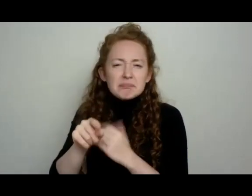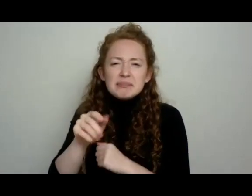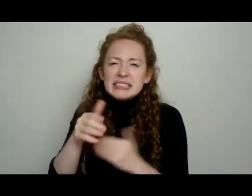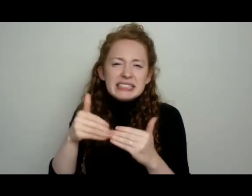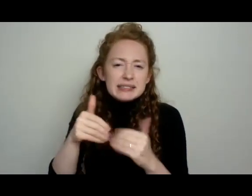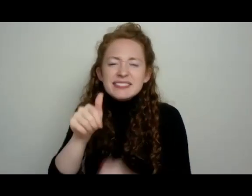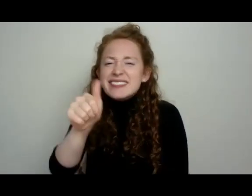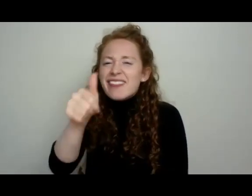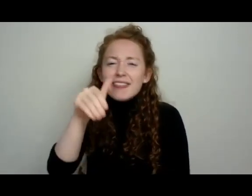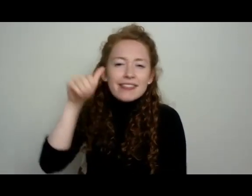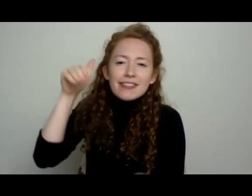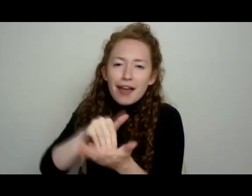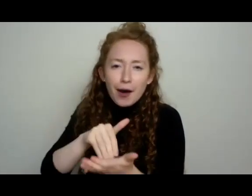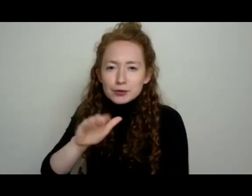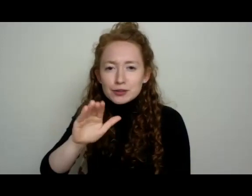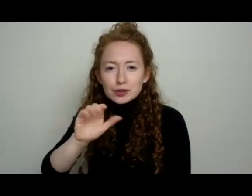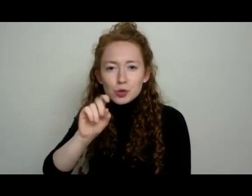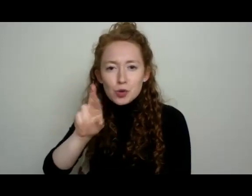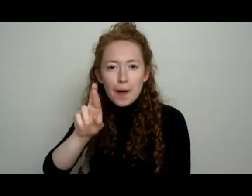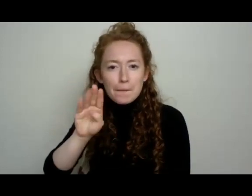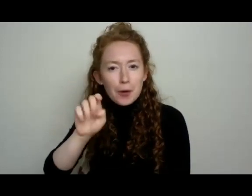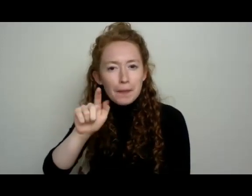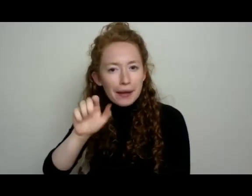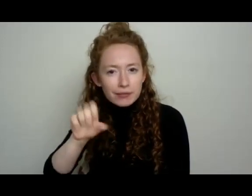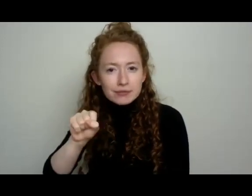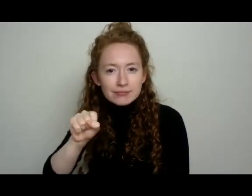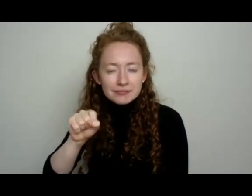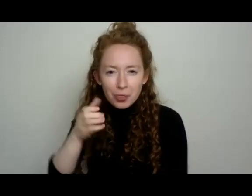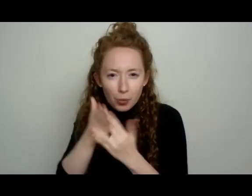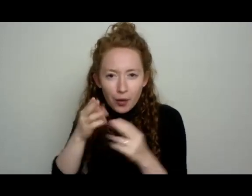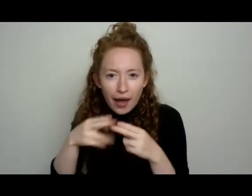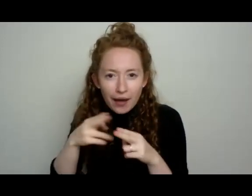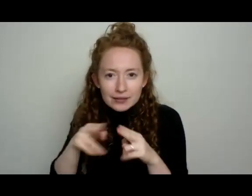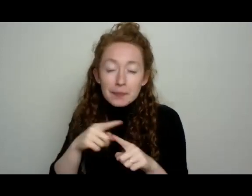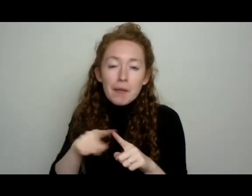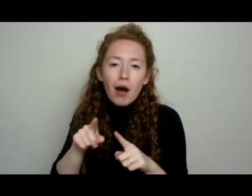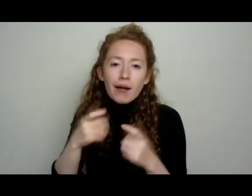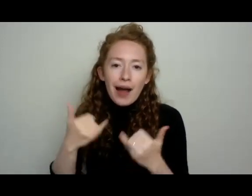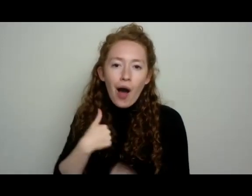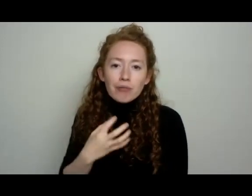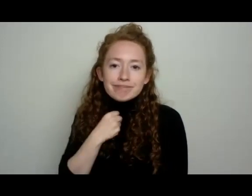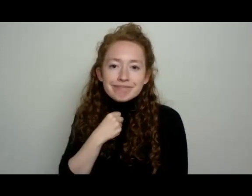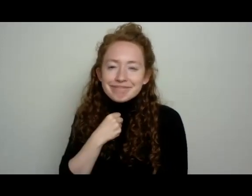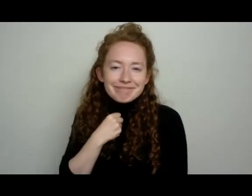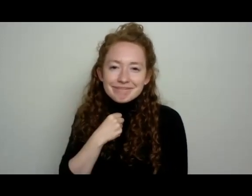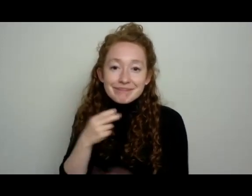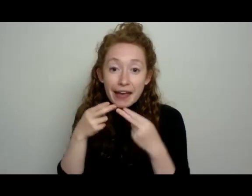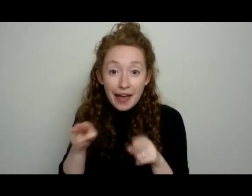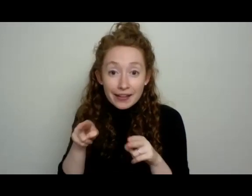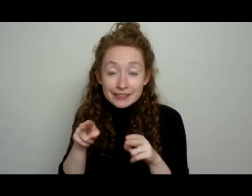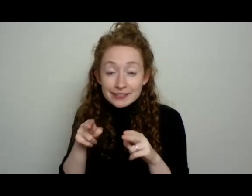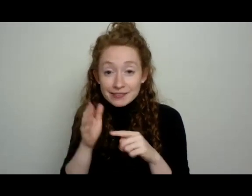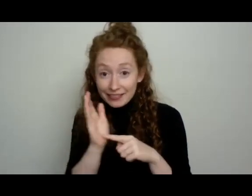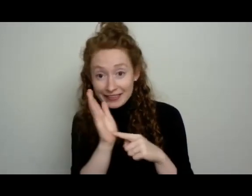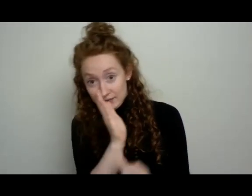cucumber beetle eggs. And now in fact, the number is zero, which is all to say